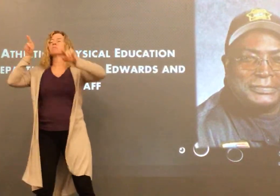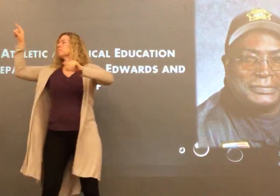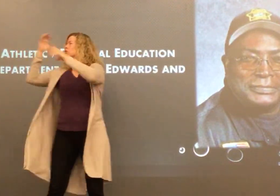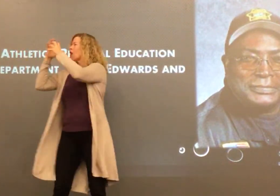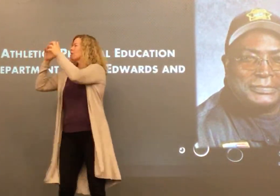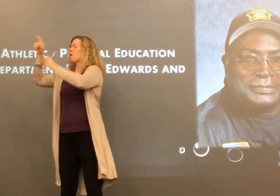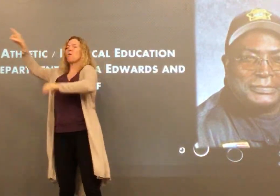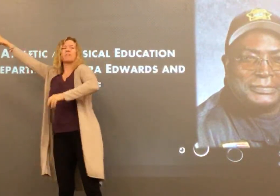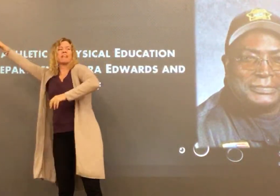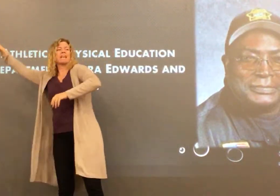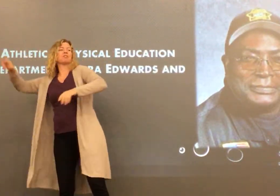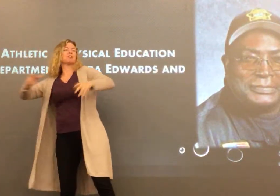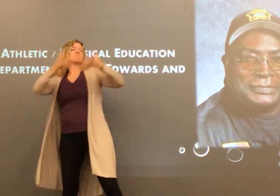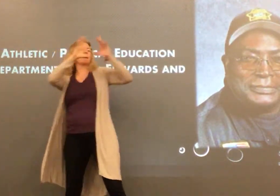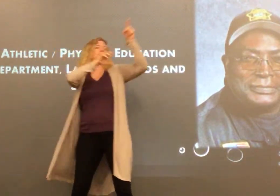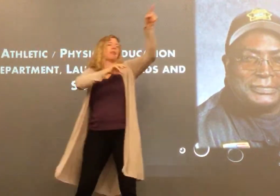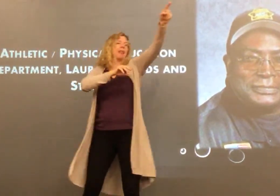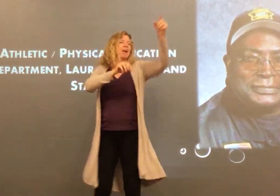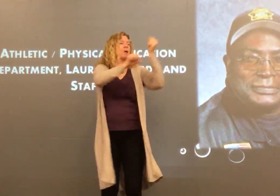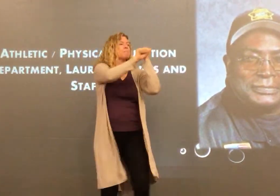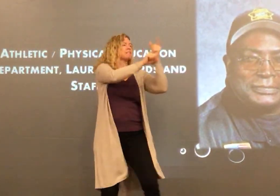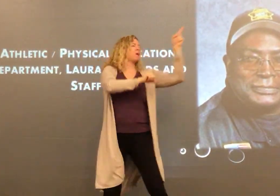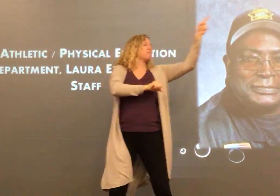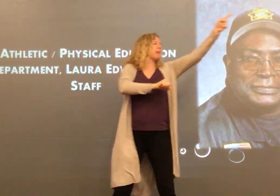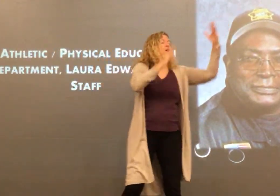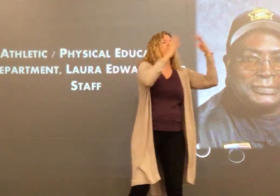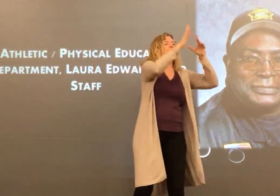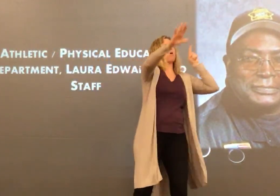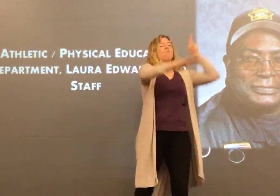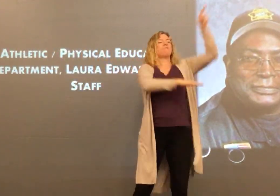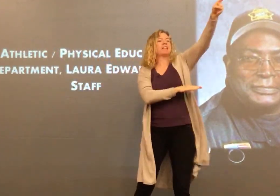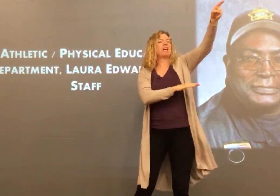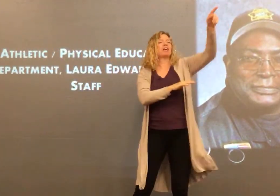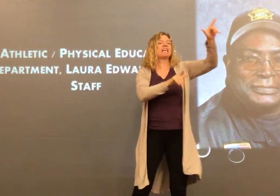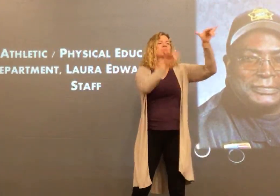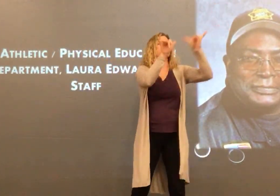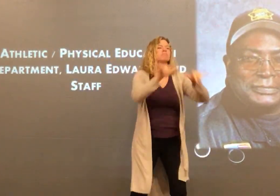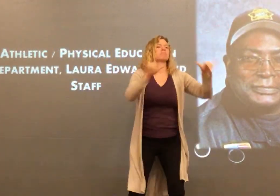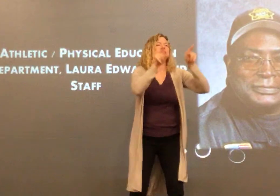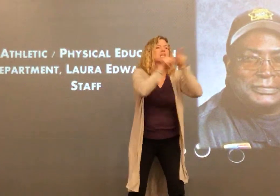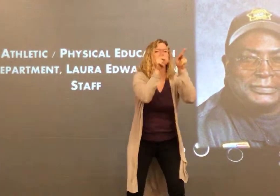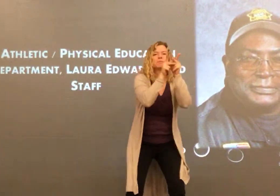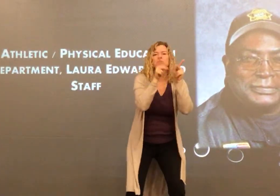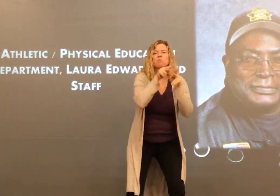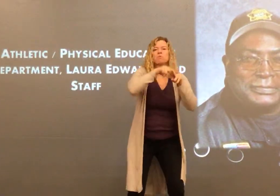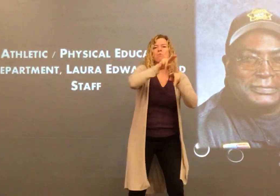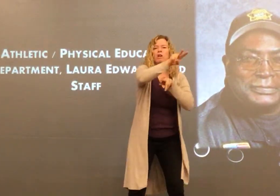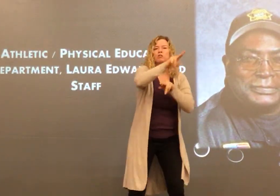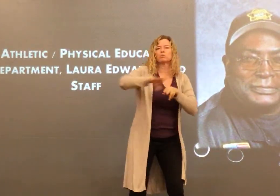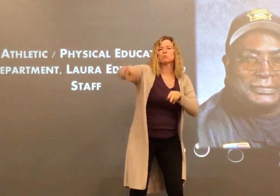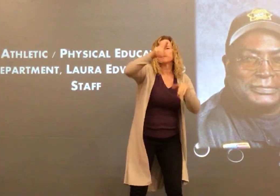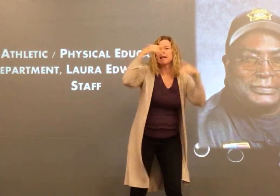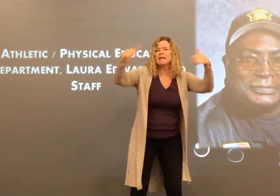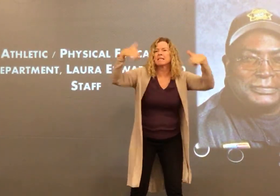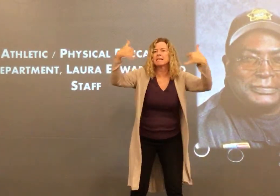could rely on him. Over in the softball field, he had a position, baseball field, basketball. He had his positions marked